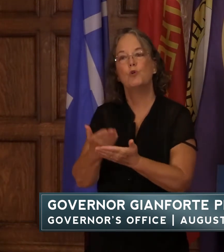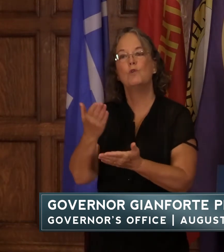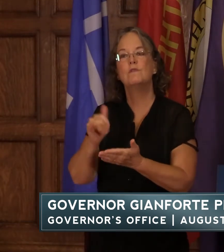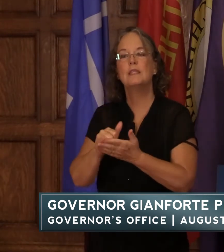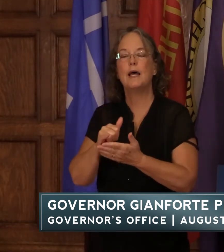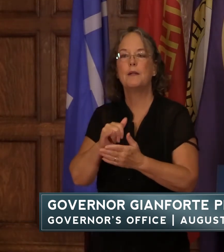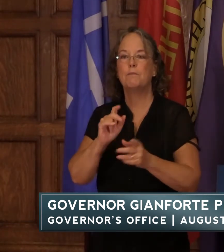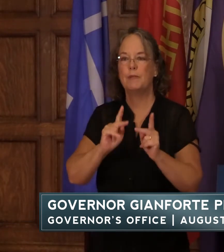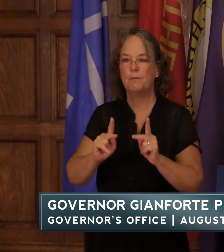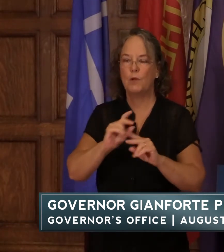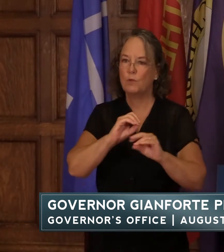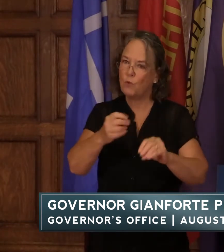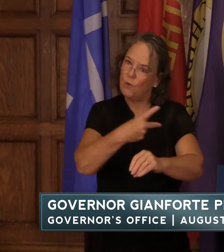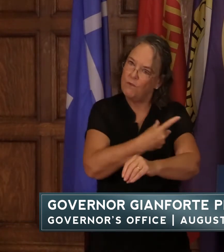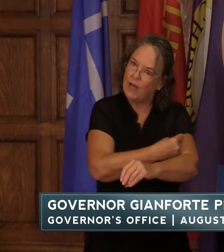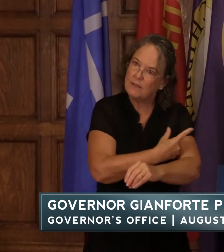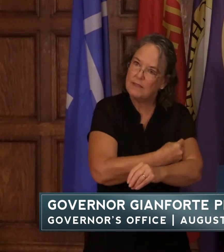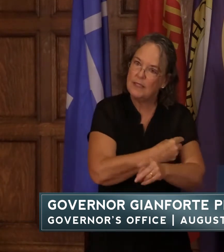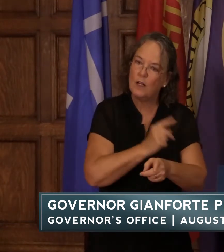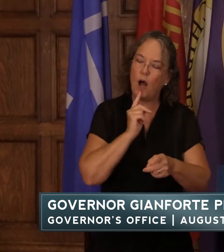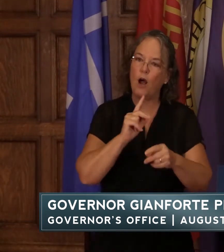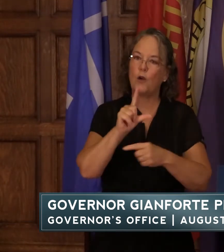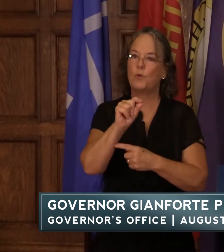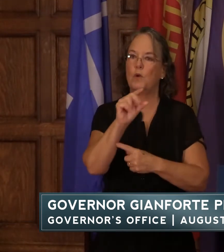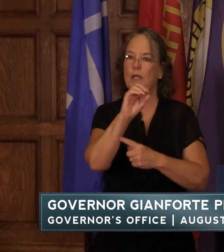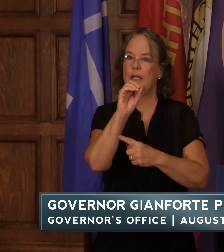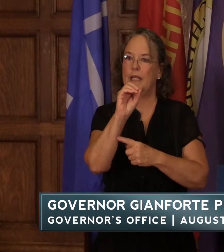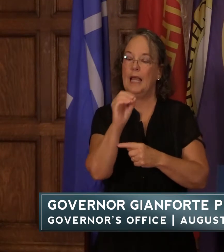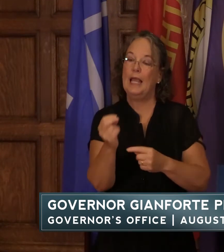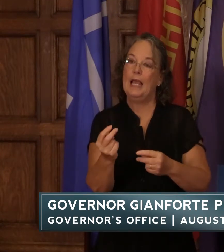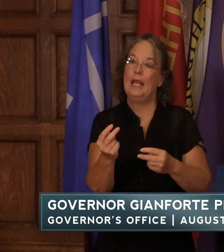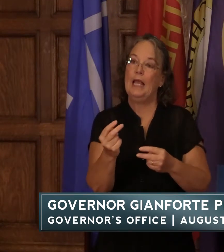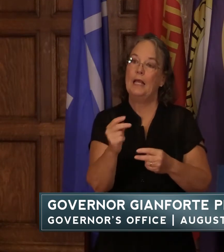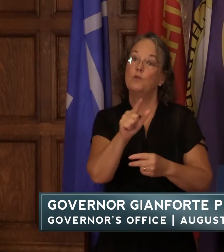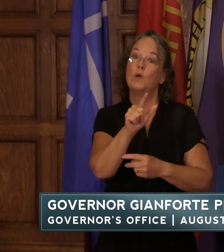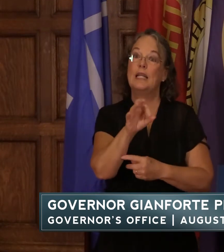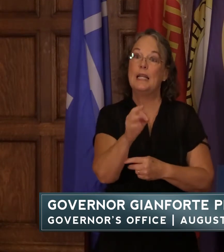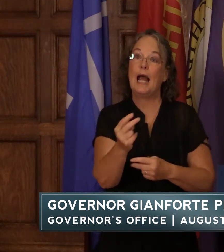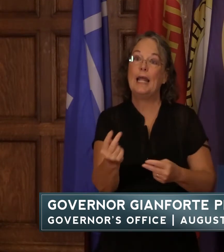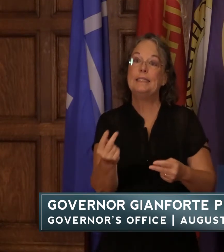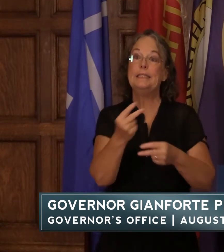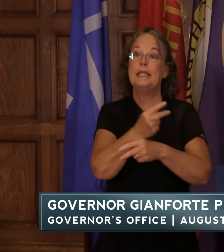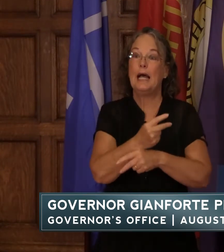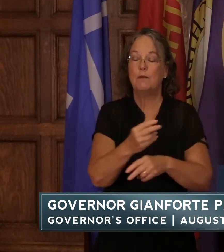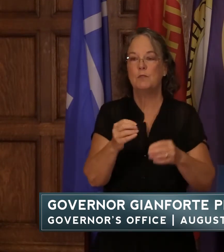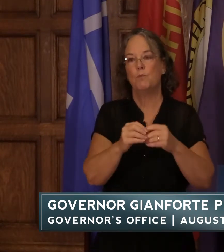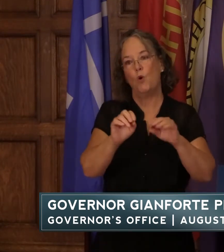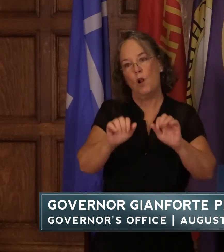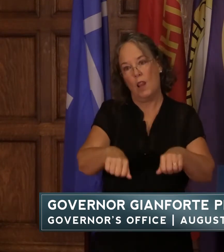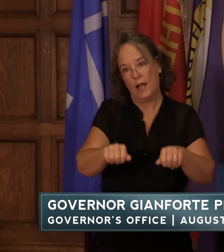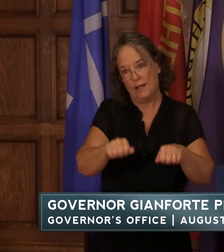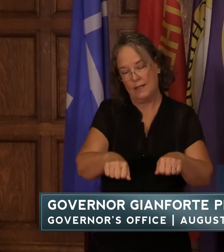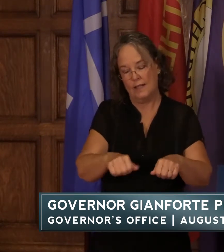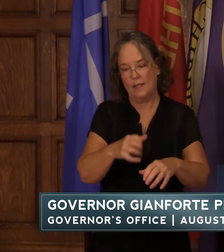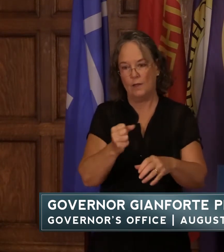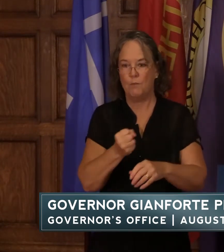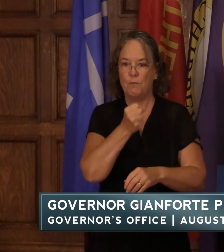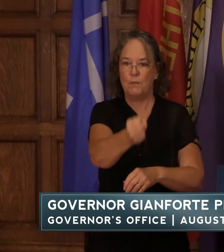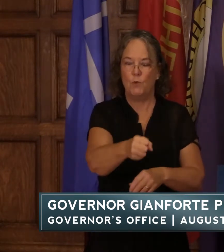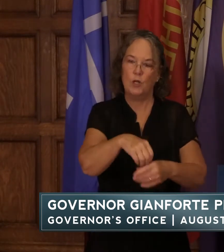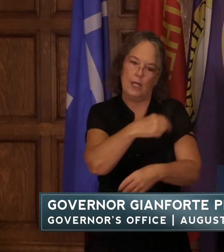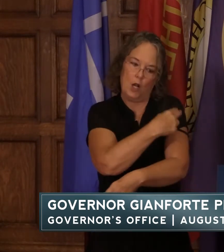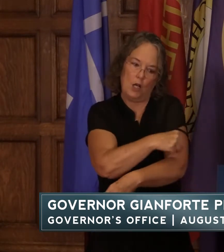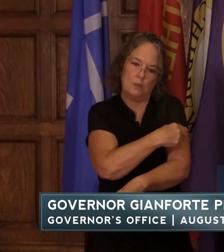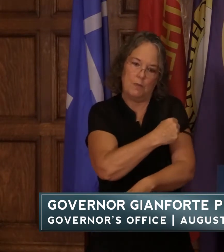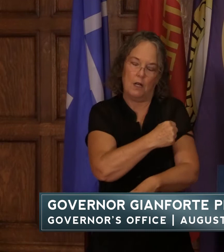unvaccinated americans are 20 times 29 times more likely to be hospitalized from covet